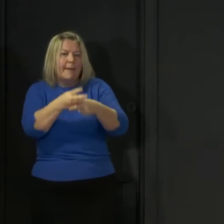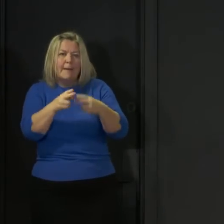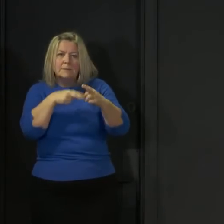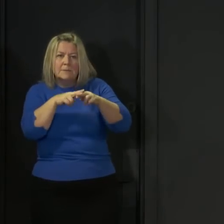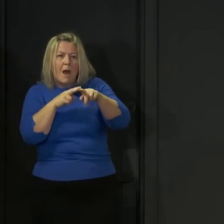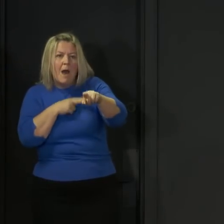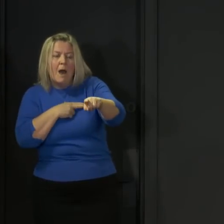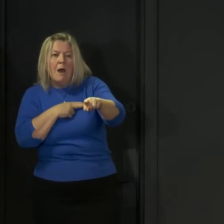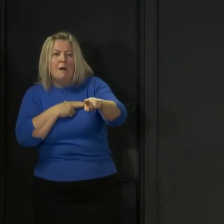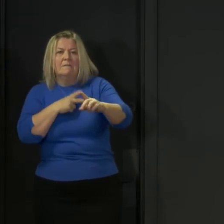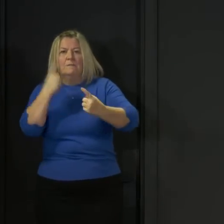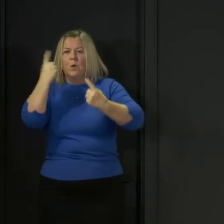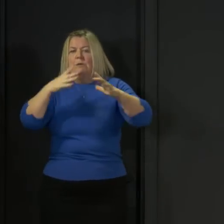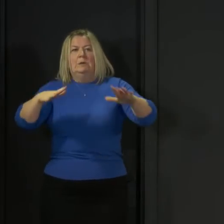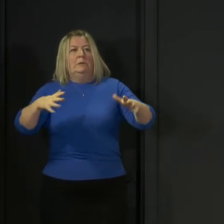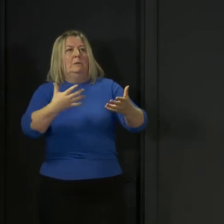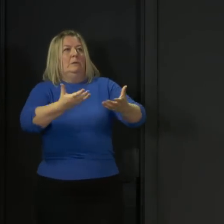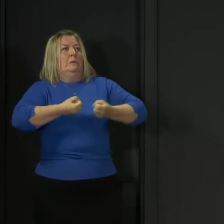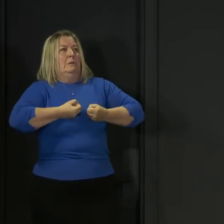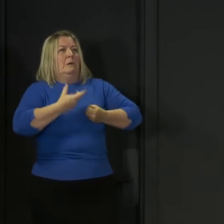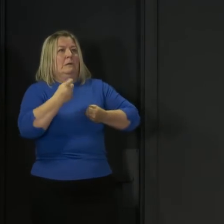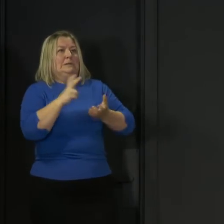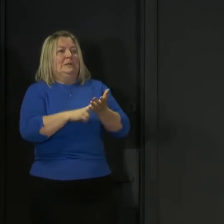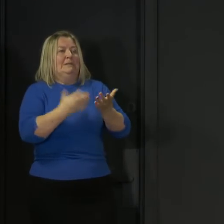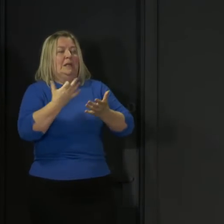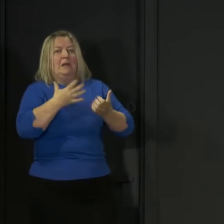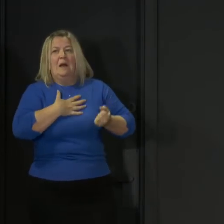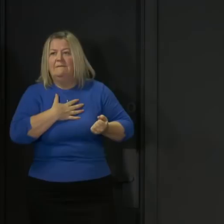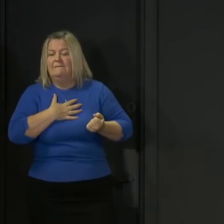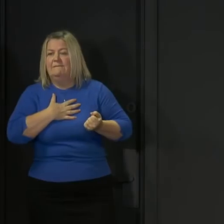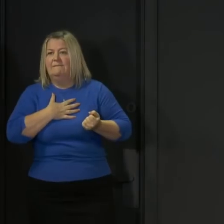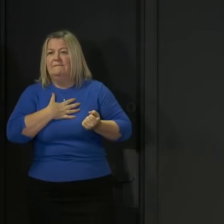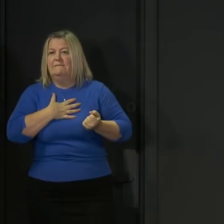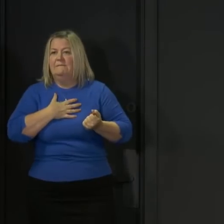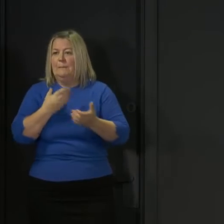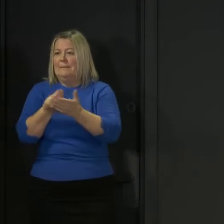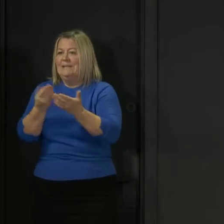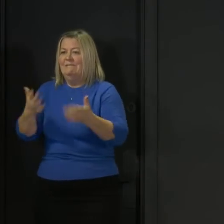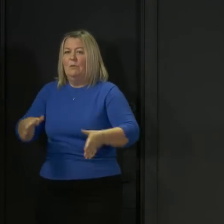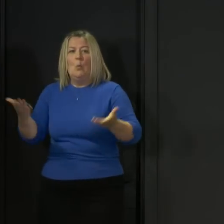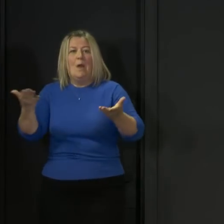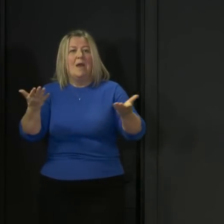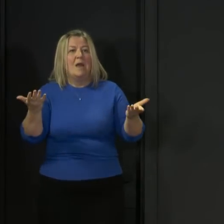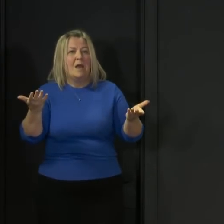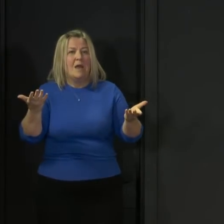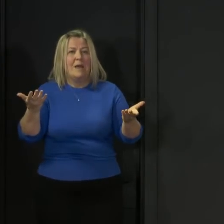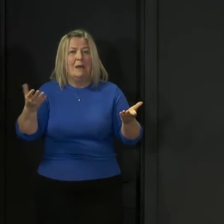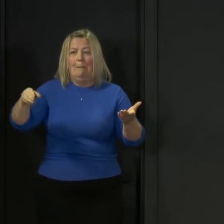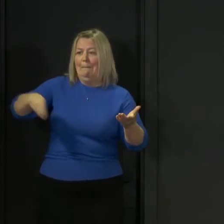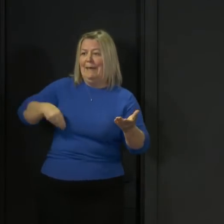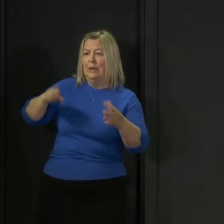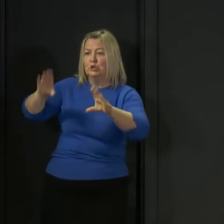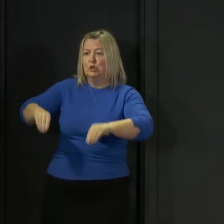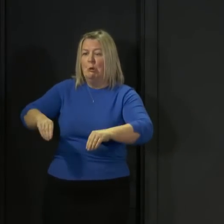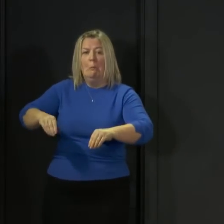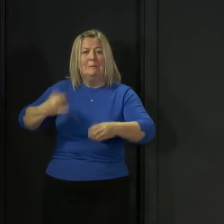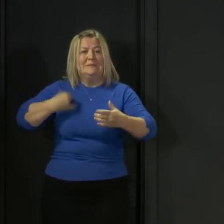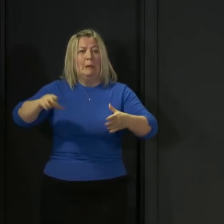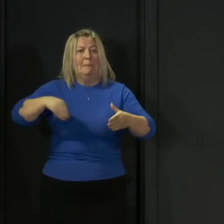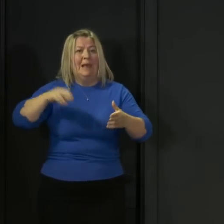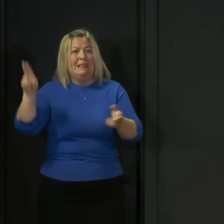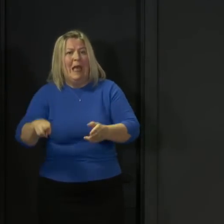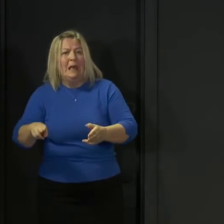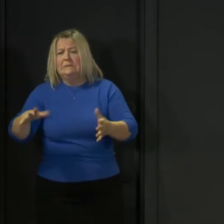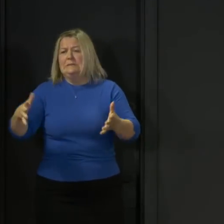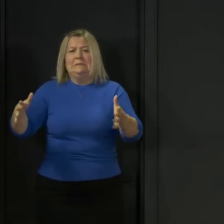positive and then have that period of isolation when they don't have the pay that they would otherwise have. A more